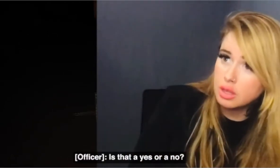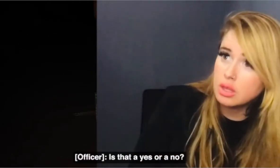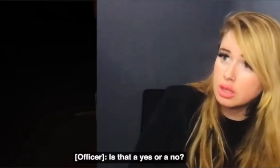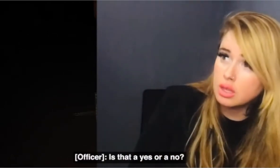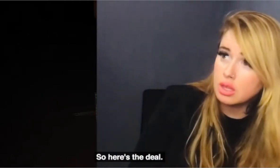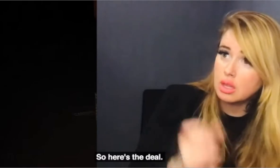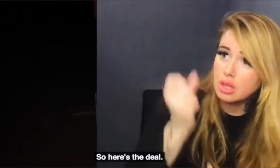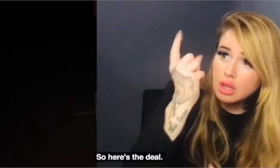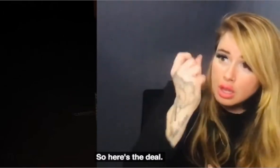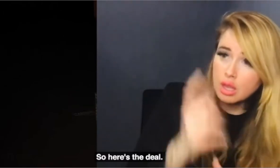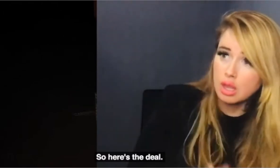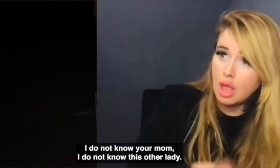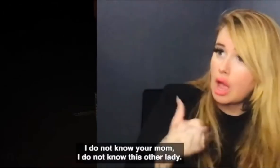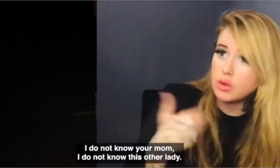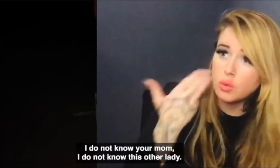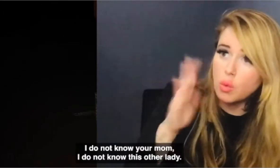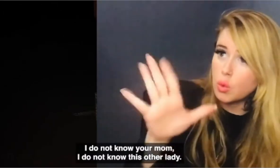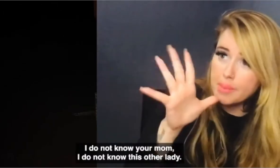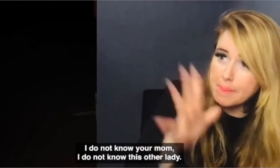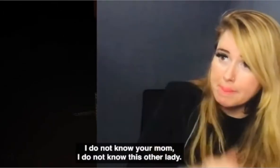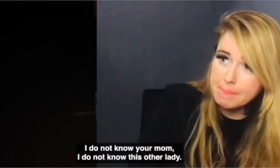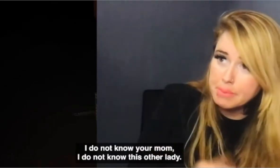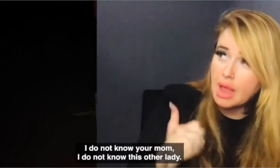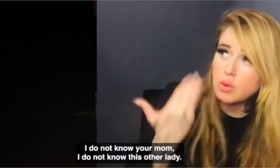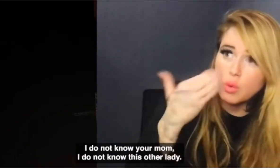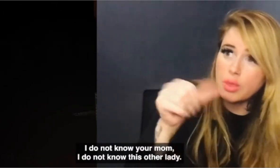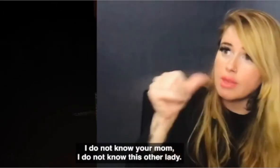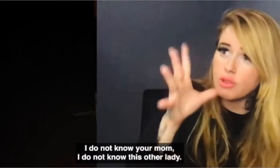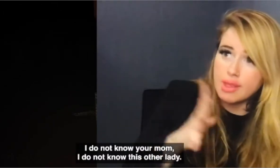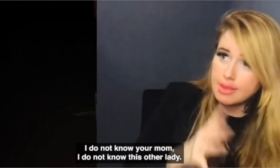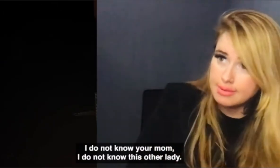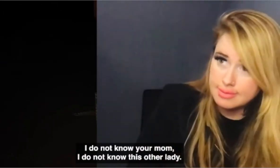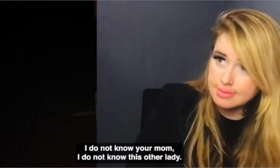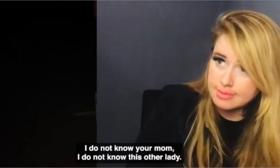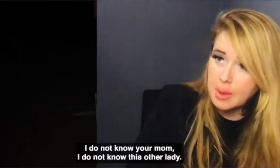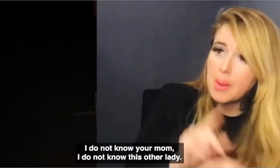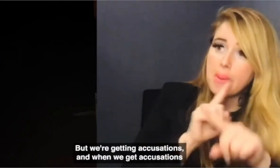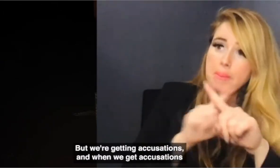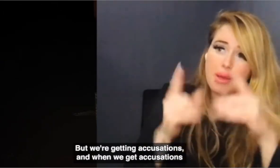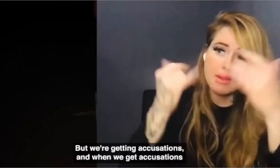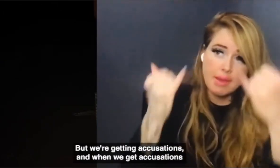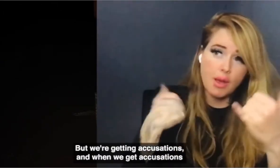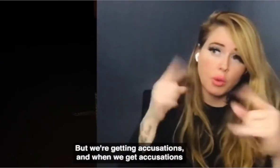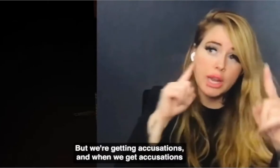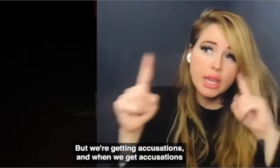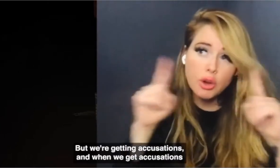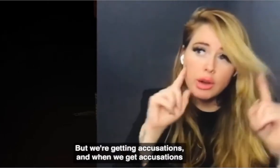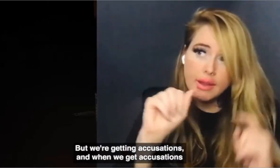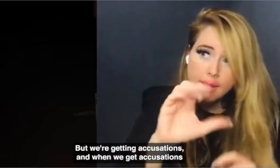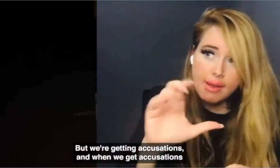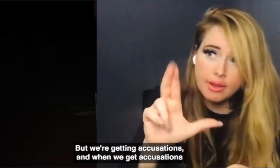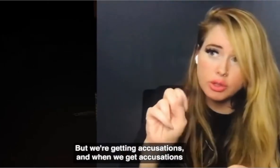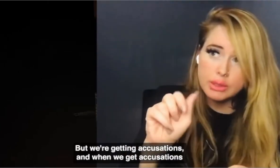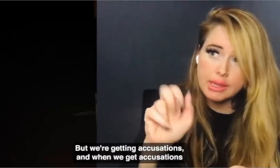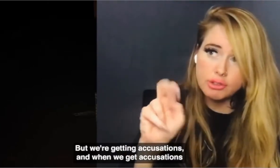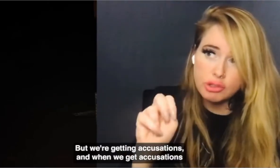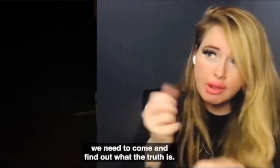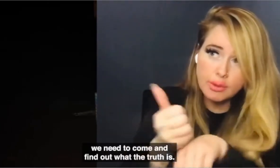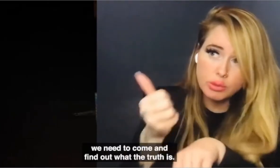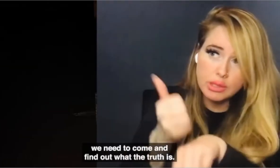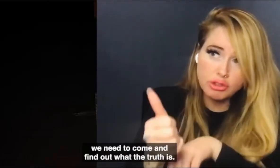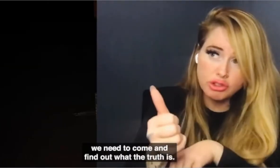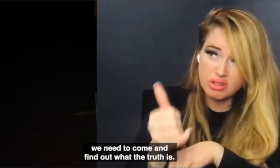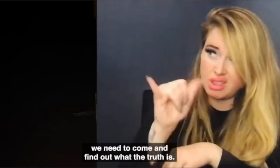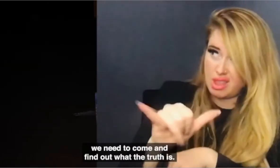i do not know your mom i do not know this other lady we're getting accusations when we get accusations